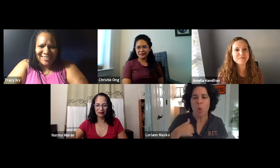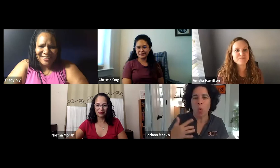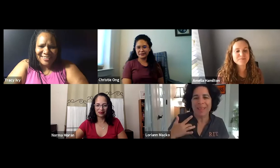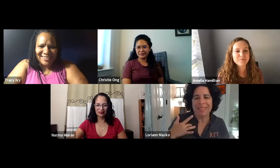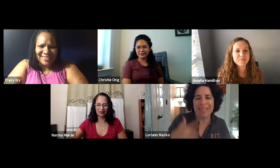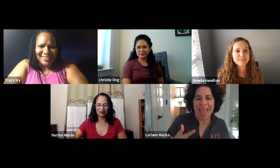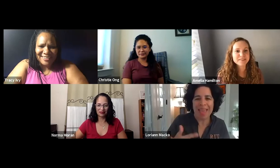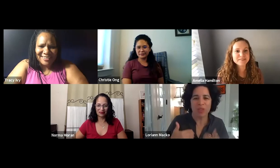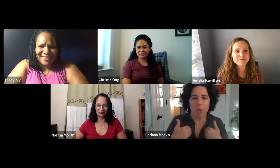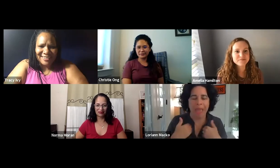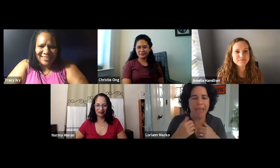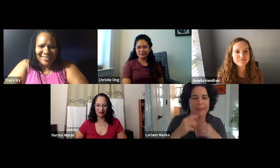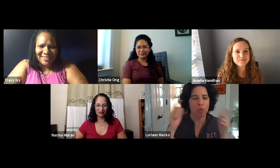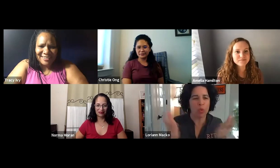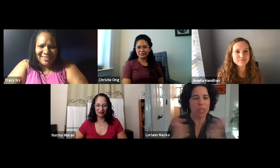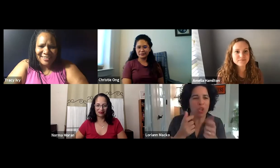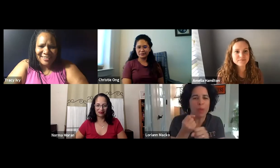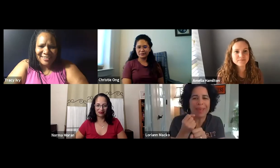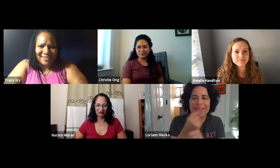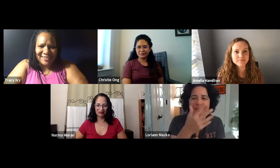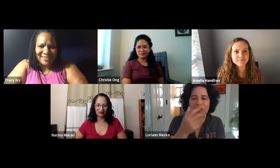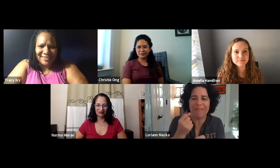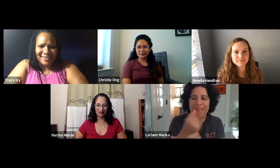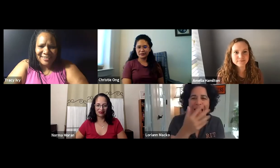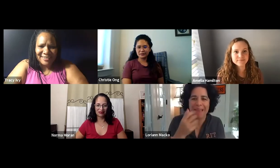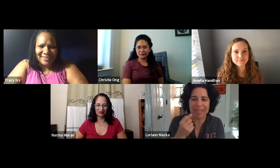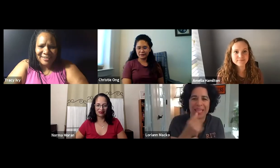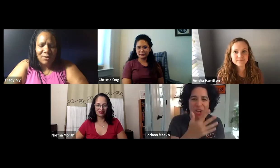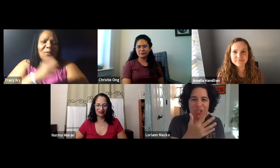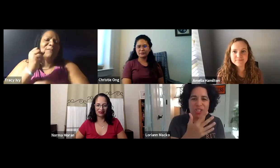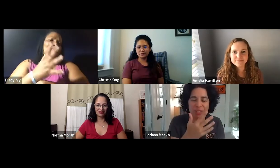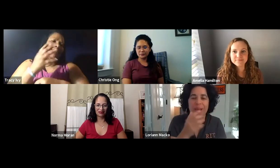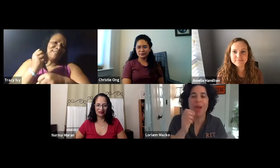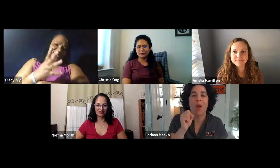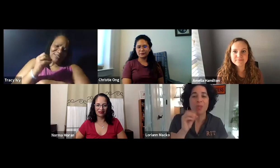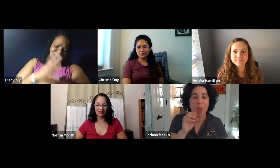short answer here is we do typically host reunions every five years.